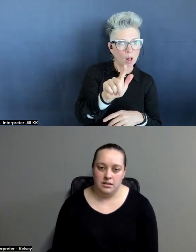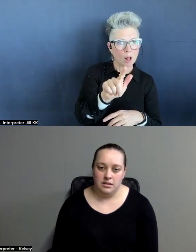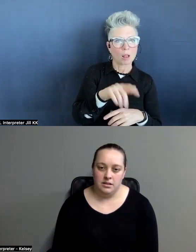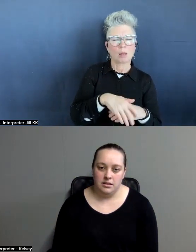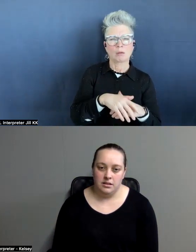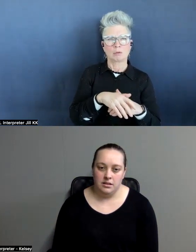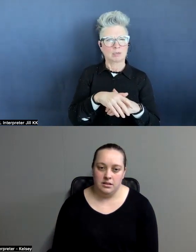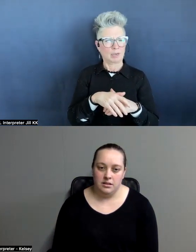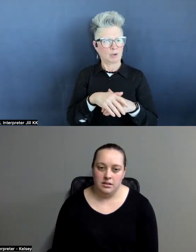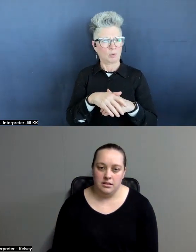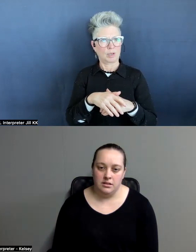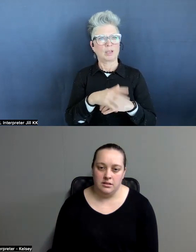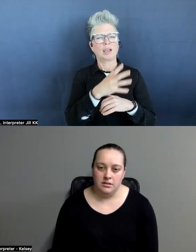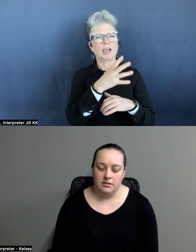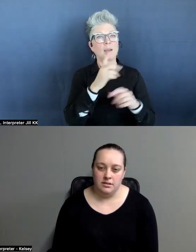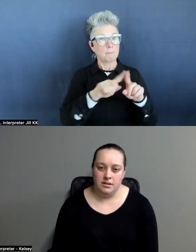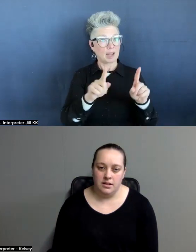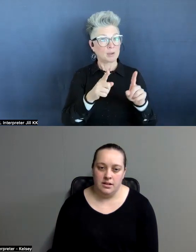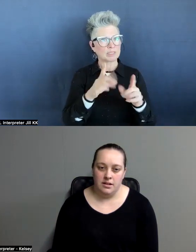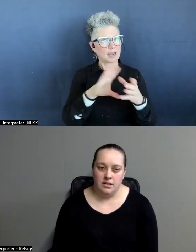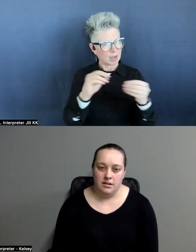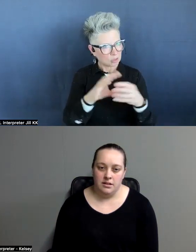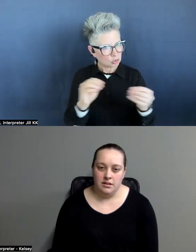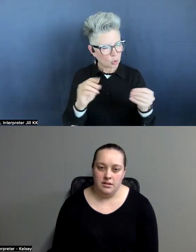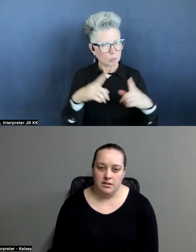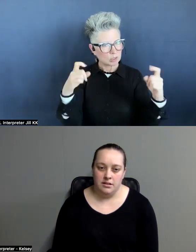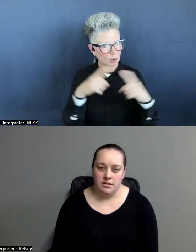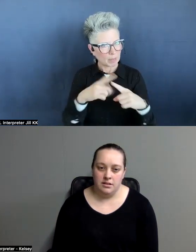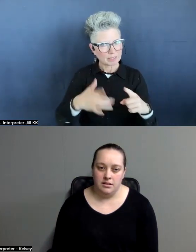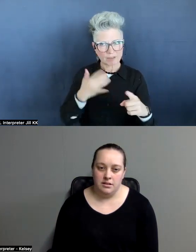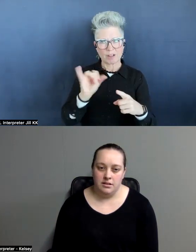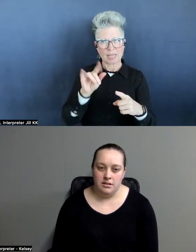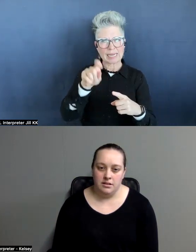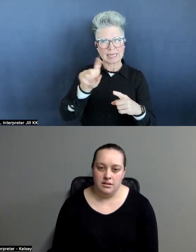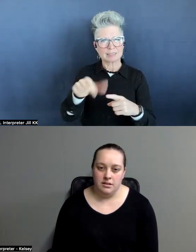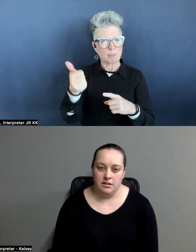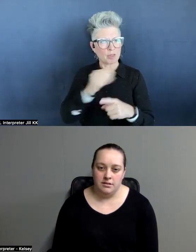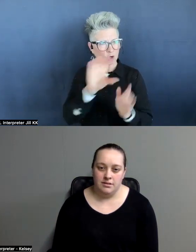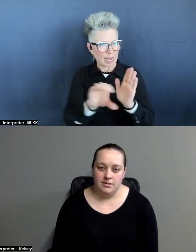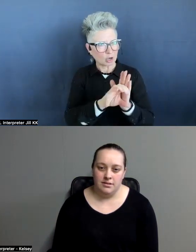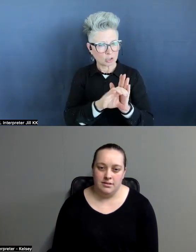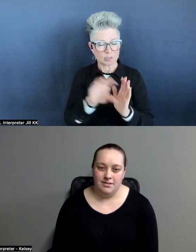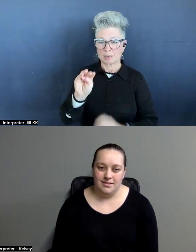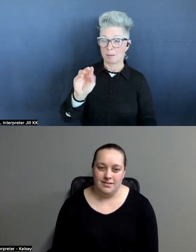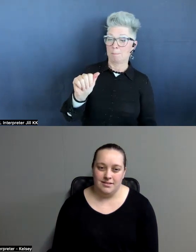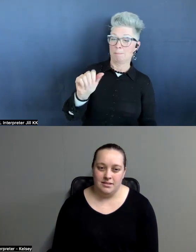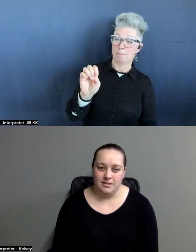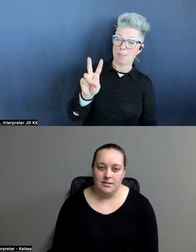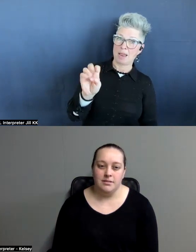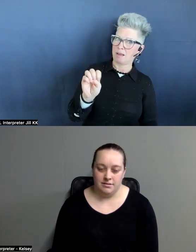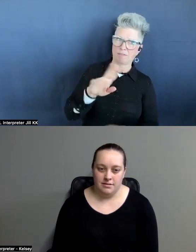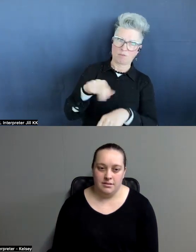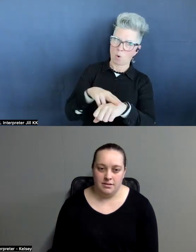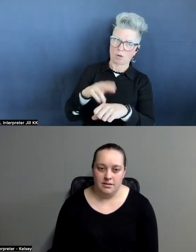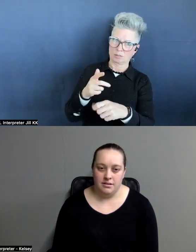But as I got into the story, it was so complex, I felt like I needed some other characters. And so, of course, Maeve, of course, was one of the big ones. But